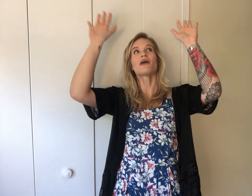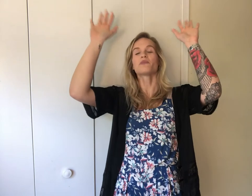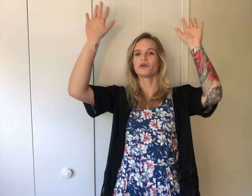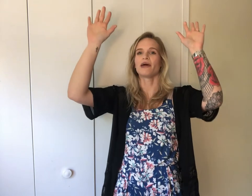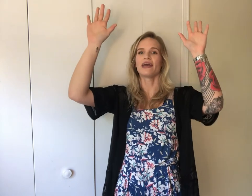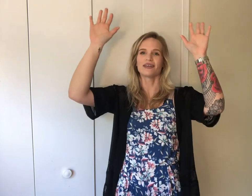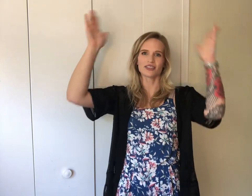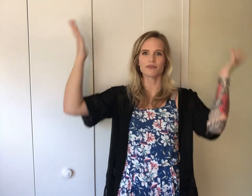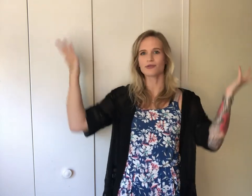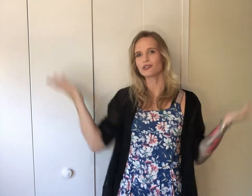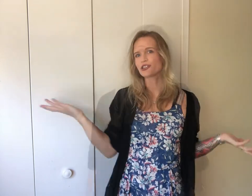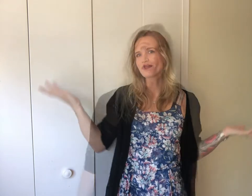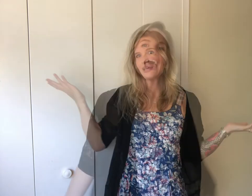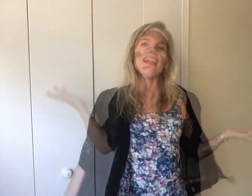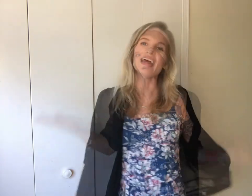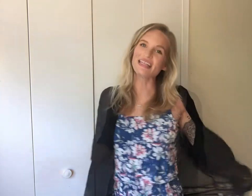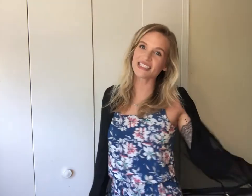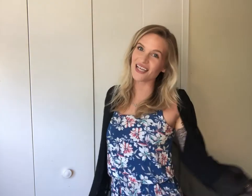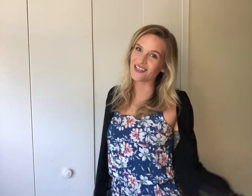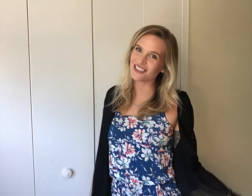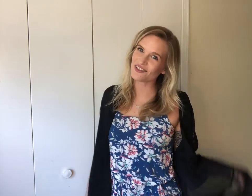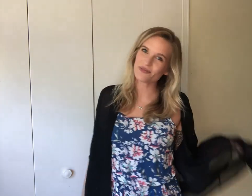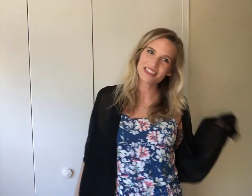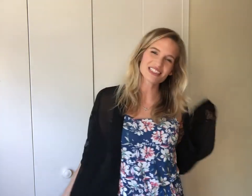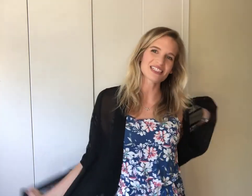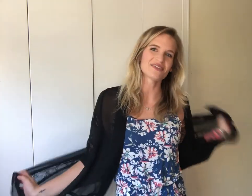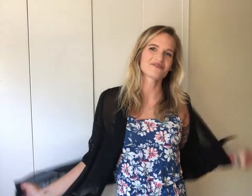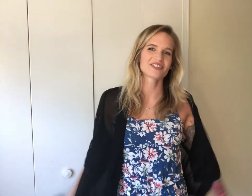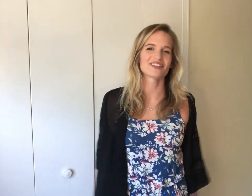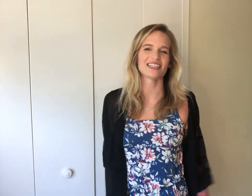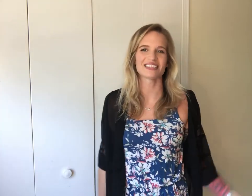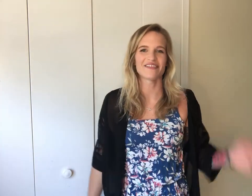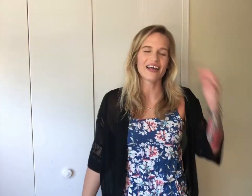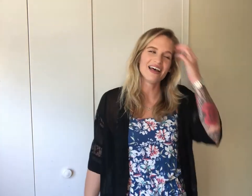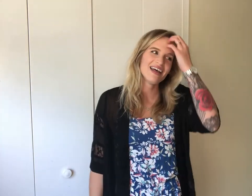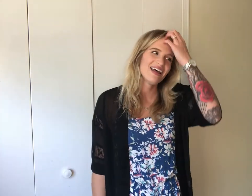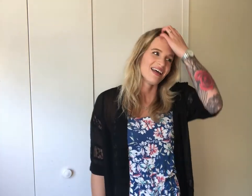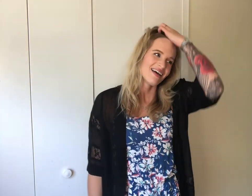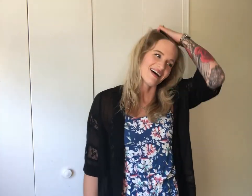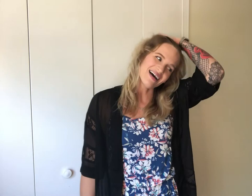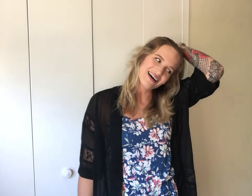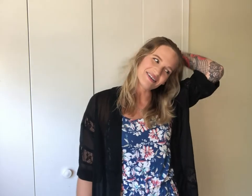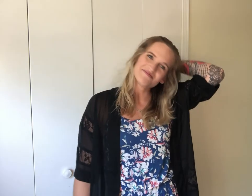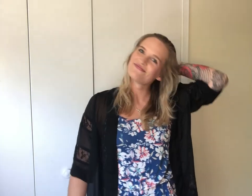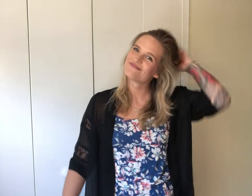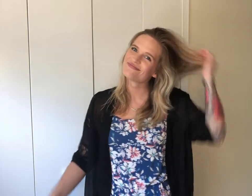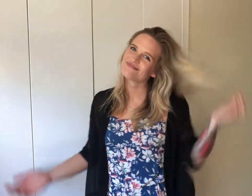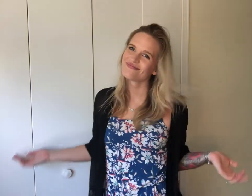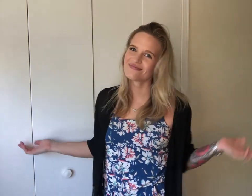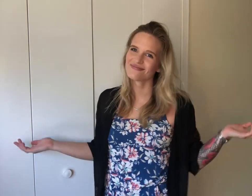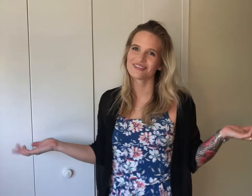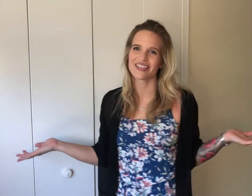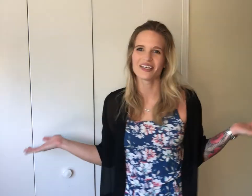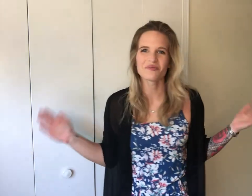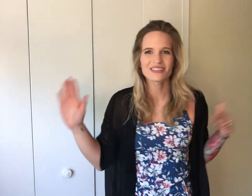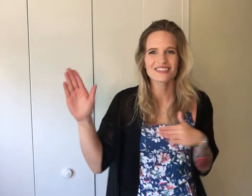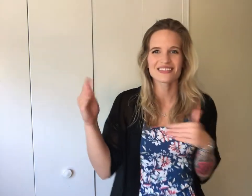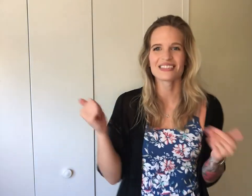like, put my hands up to worship that And then, the song just repeats itself for the rest of it. Um, so I hope this was